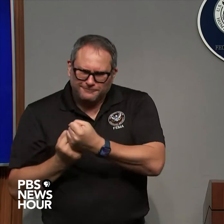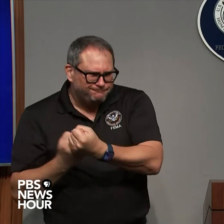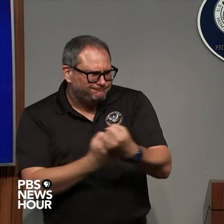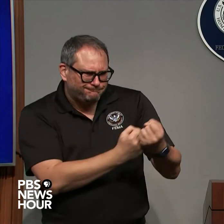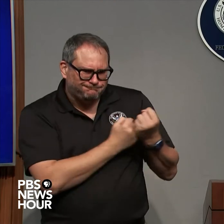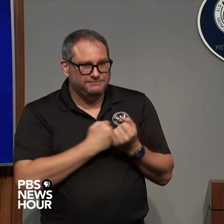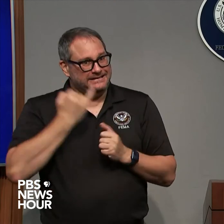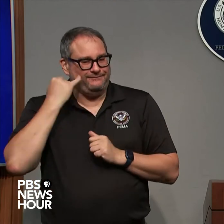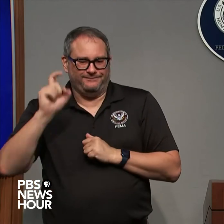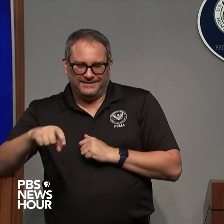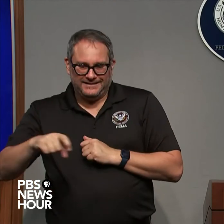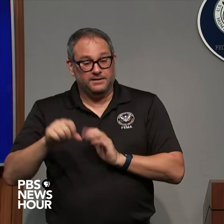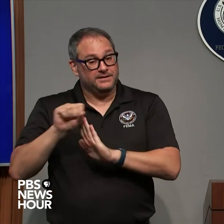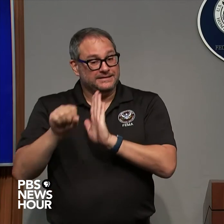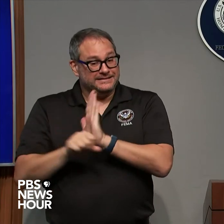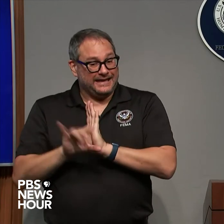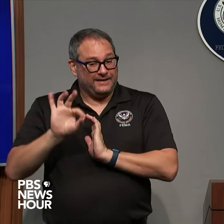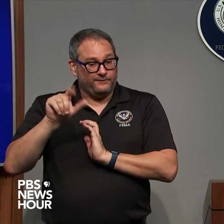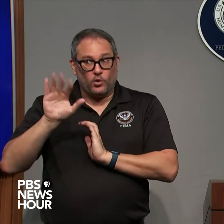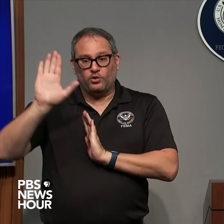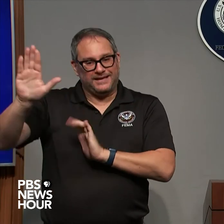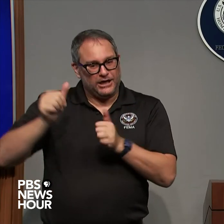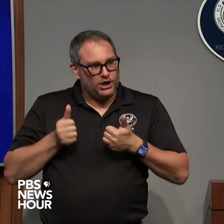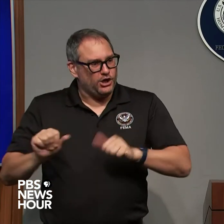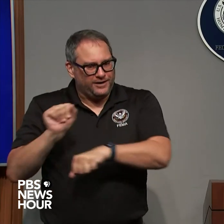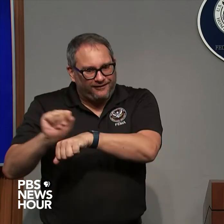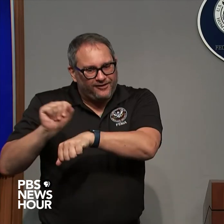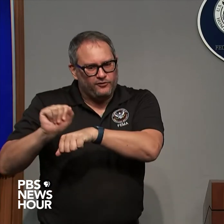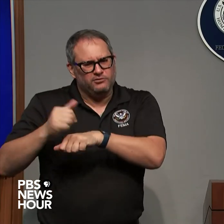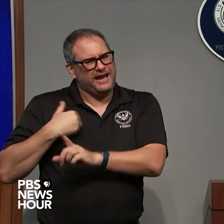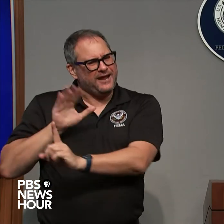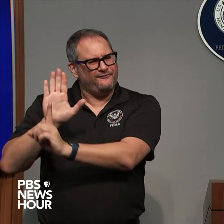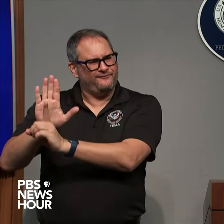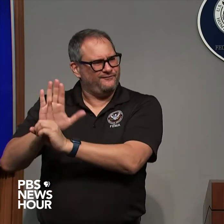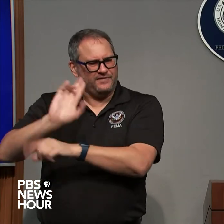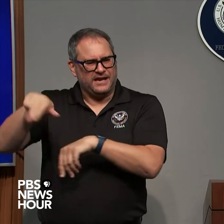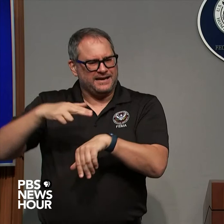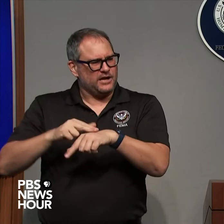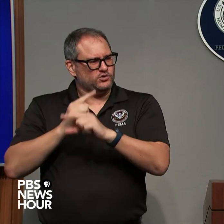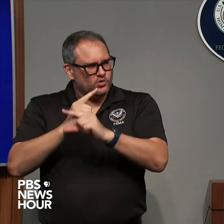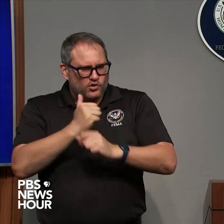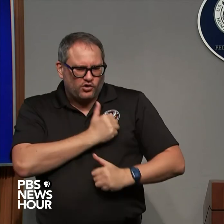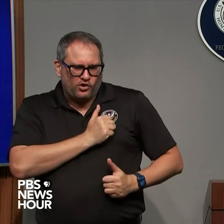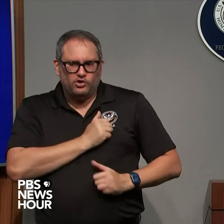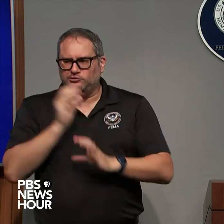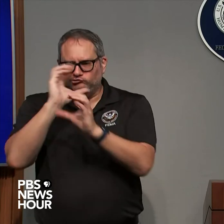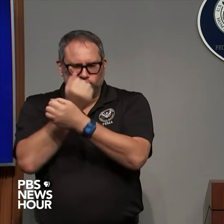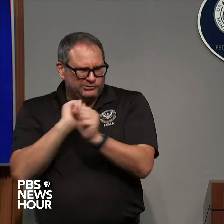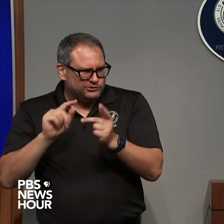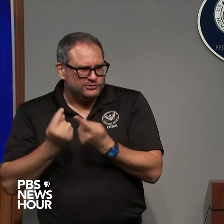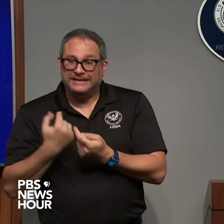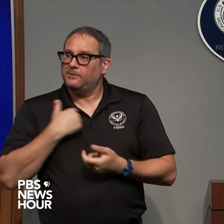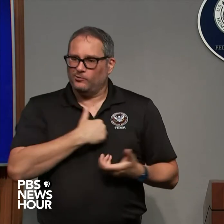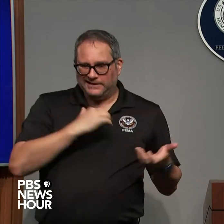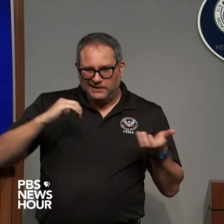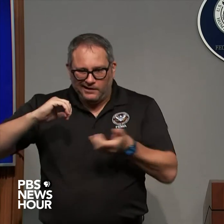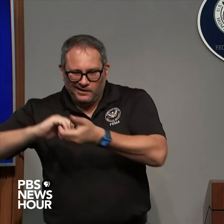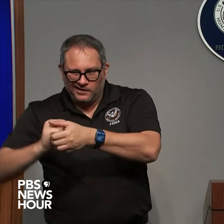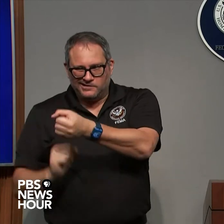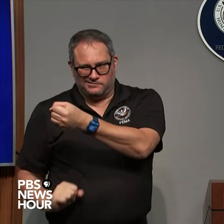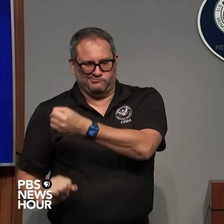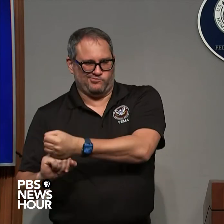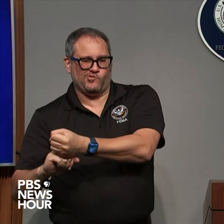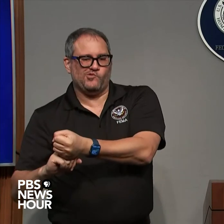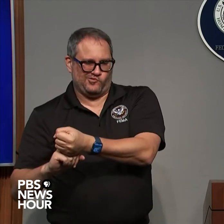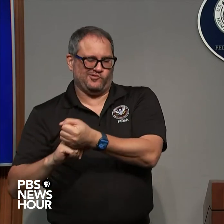state already has in place through their own urban search and rescue teams and the National Guard because we know we're going to have to get out there and check and make sure that everybody